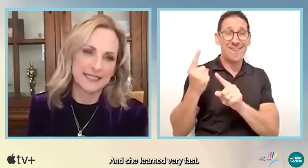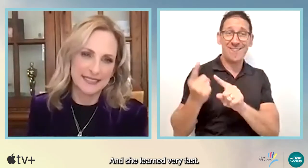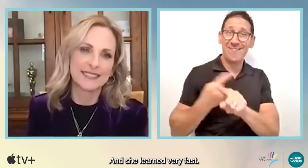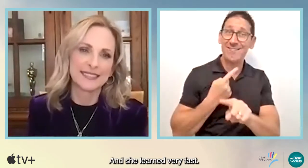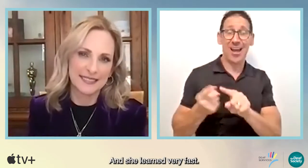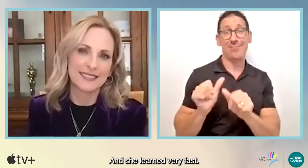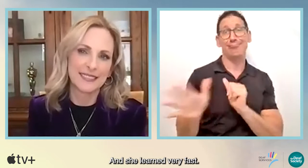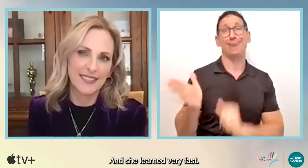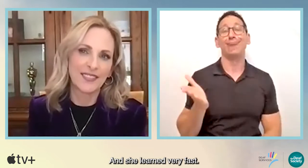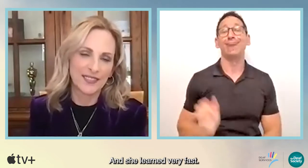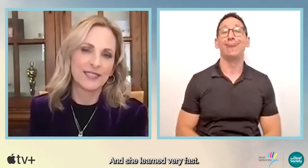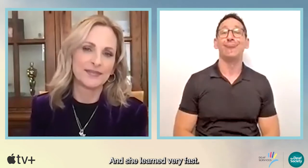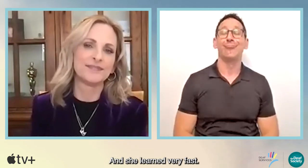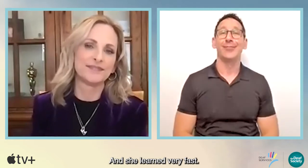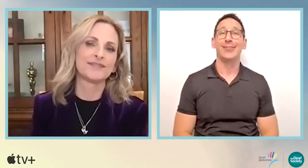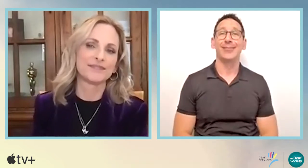learned very fast.